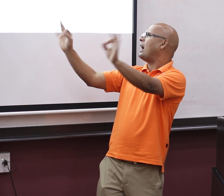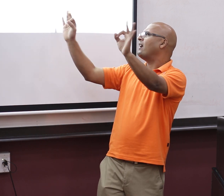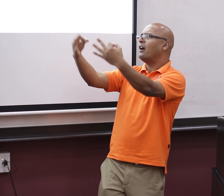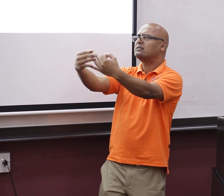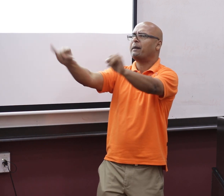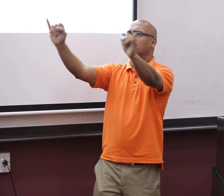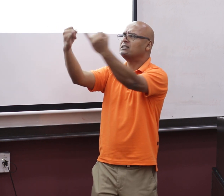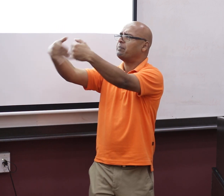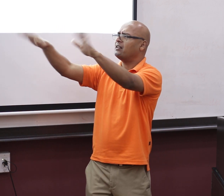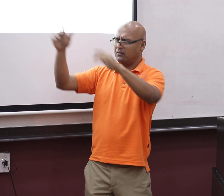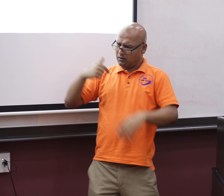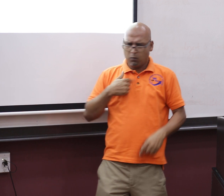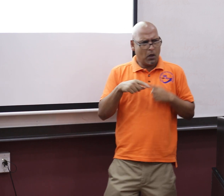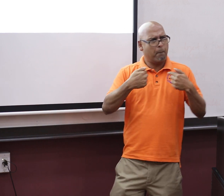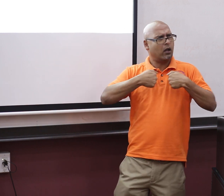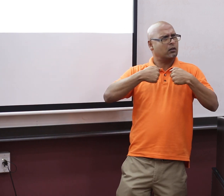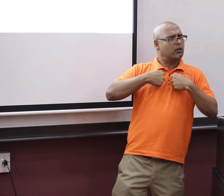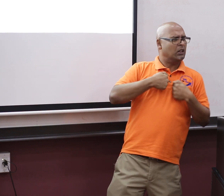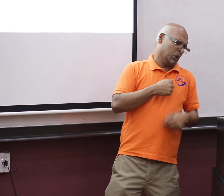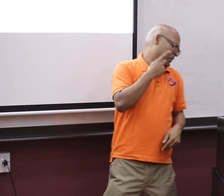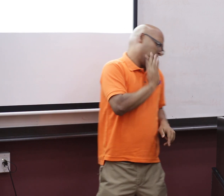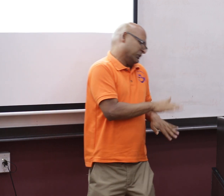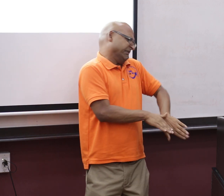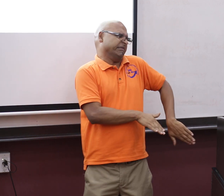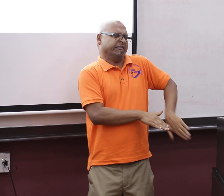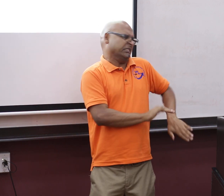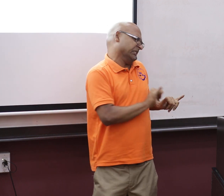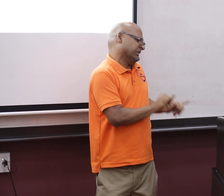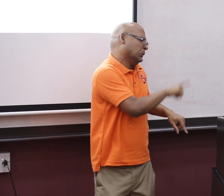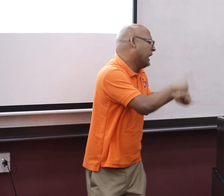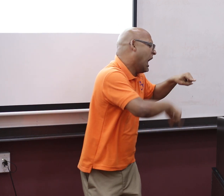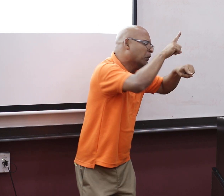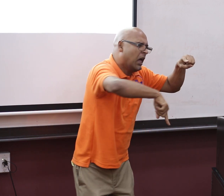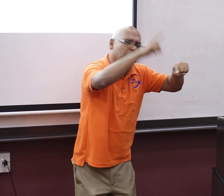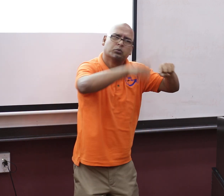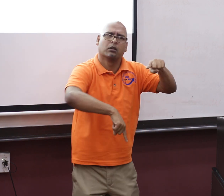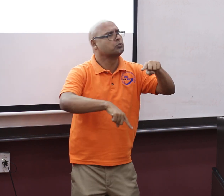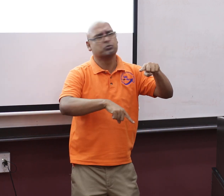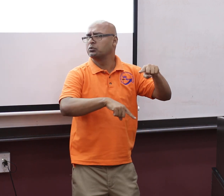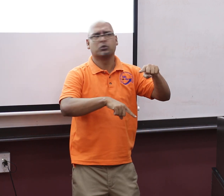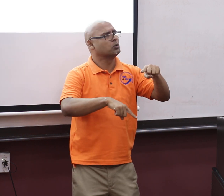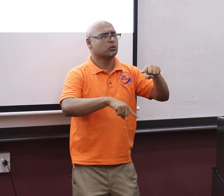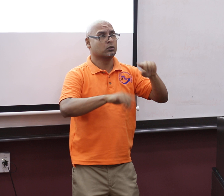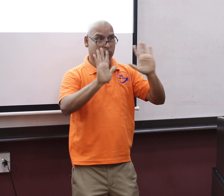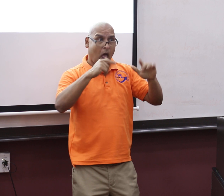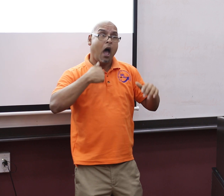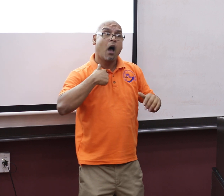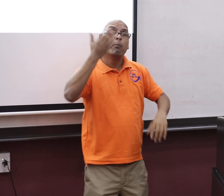We see our brothers and sisters living independent lives, going outside. And we feel frustrated being told, no, no, no, you can't, you